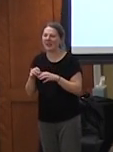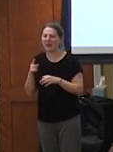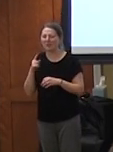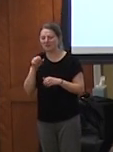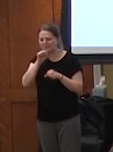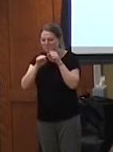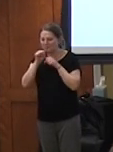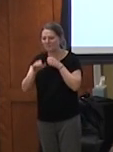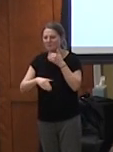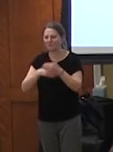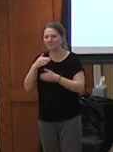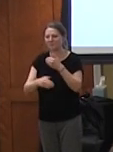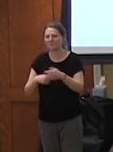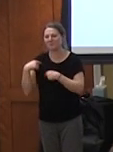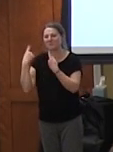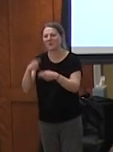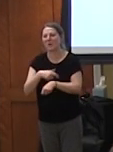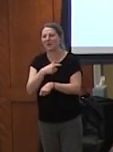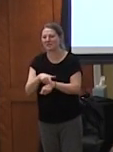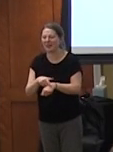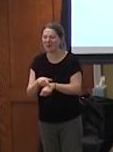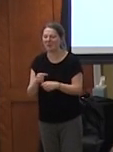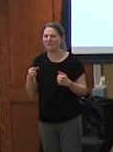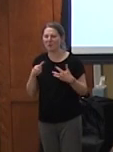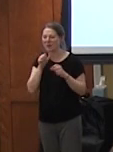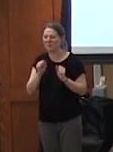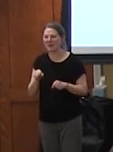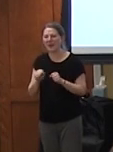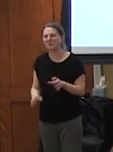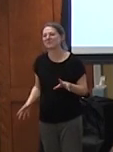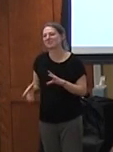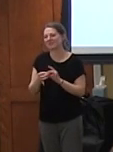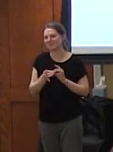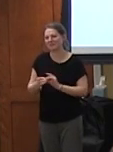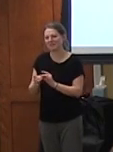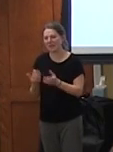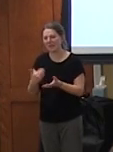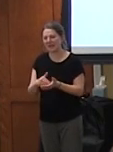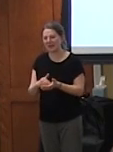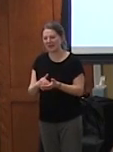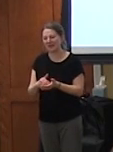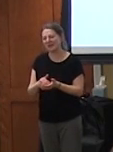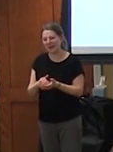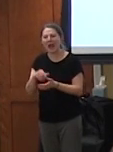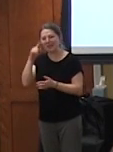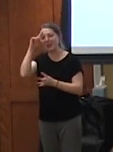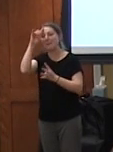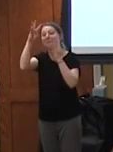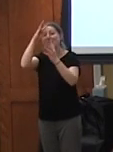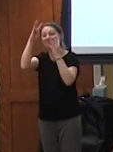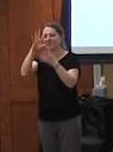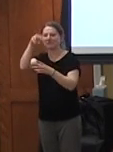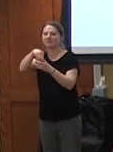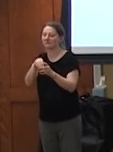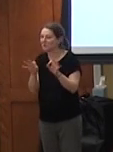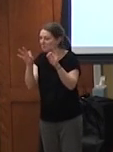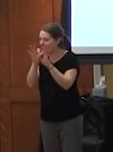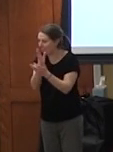we're just fearful we're not going to be able to come back from it how do you move past that i mean i think imagination is part of it but